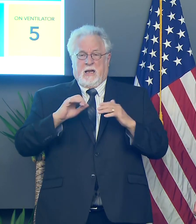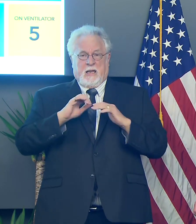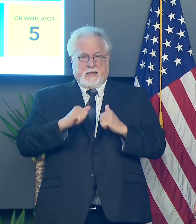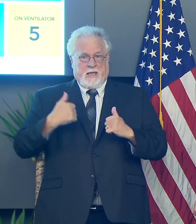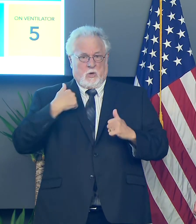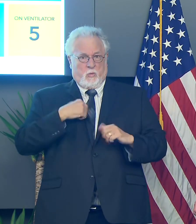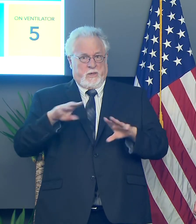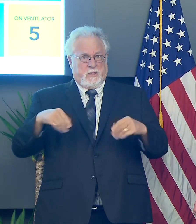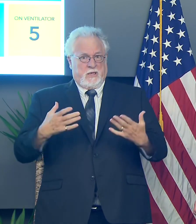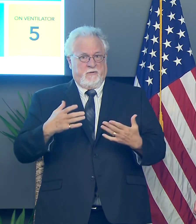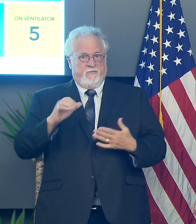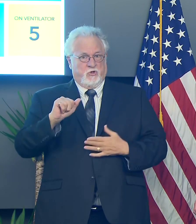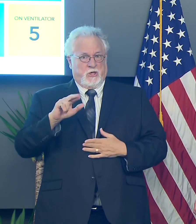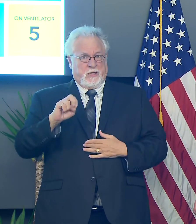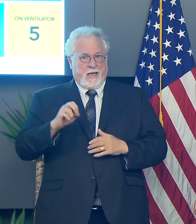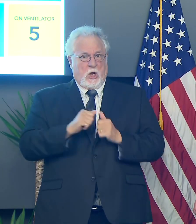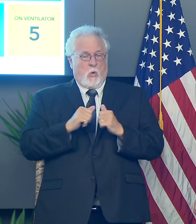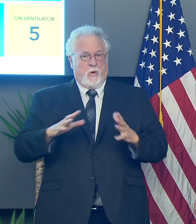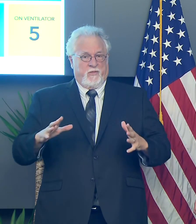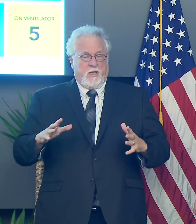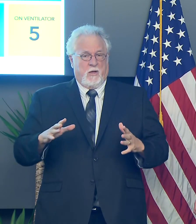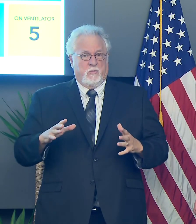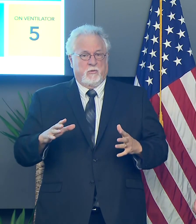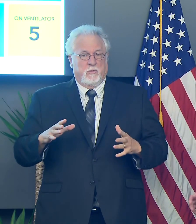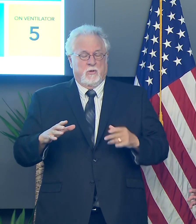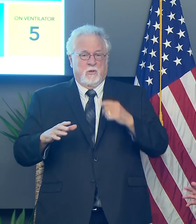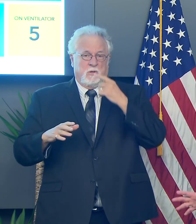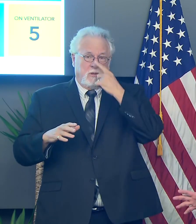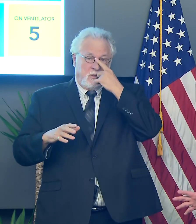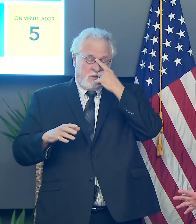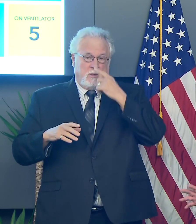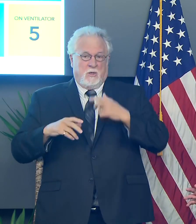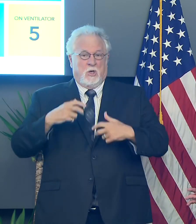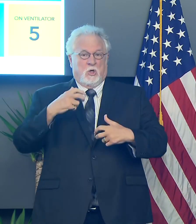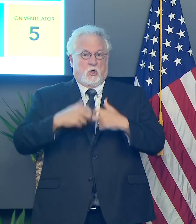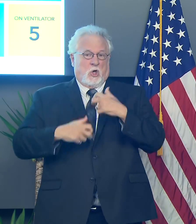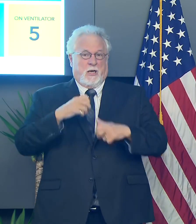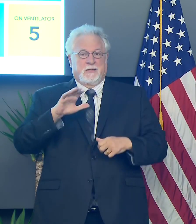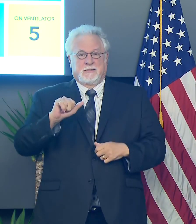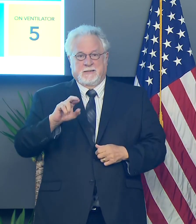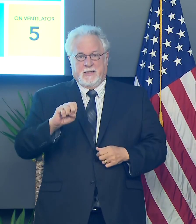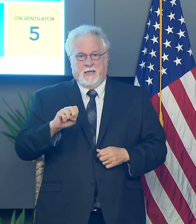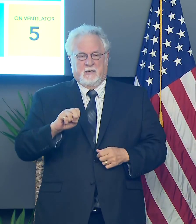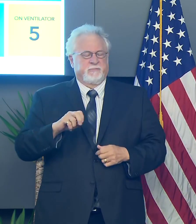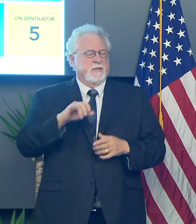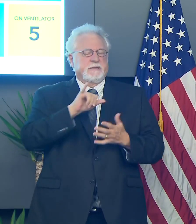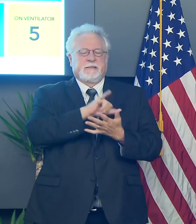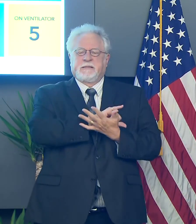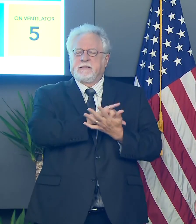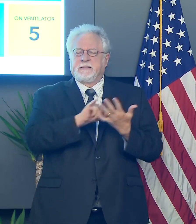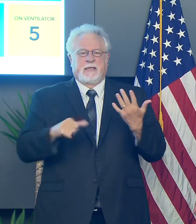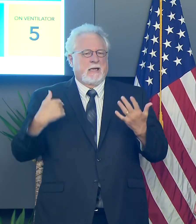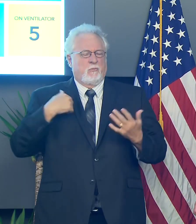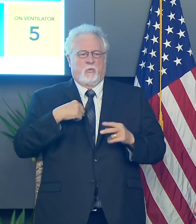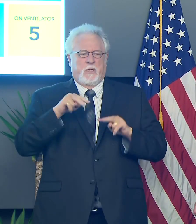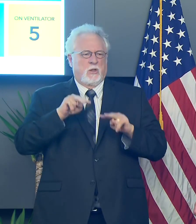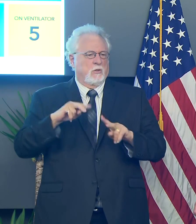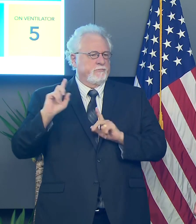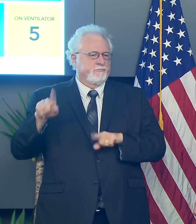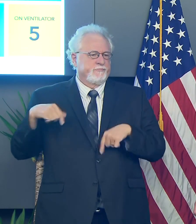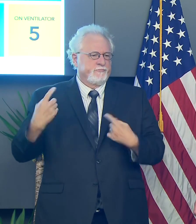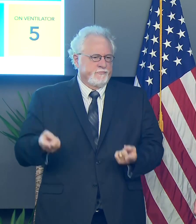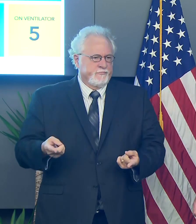our hospitals without, uh, resorting to crisis care. Those are the same things that we've been looking at, uh, throughout.